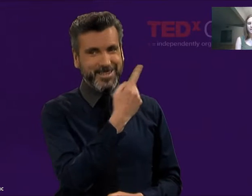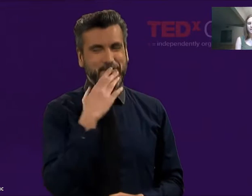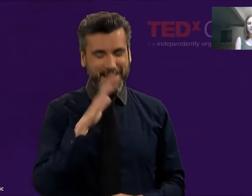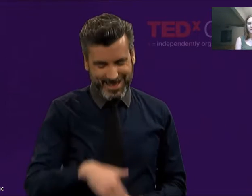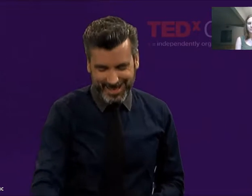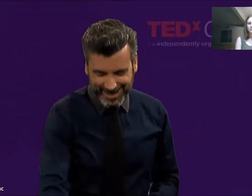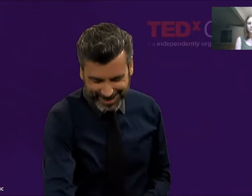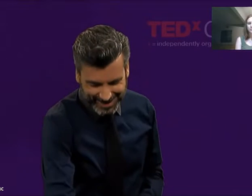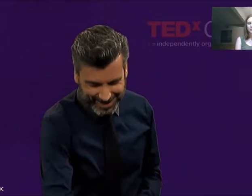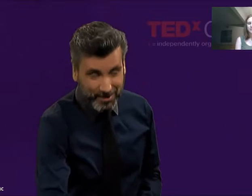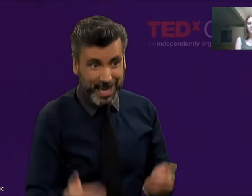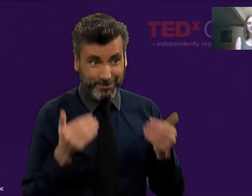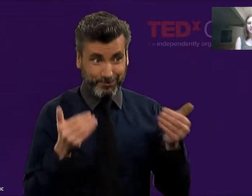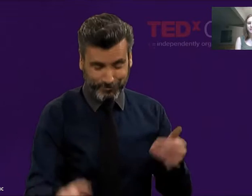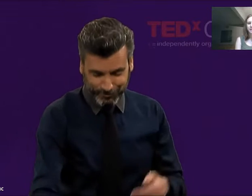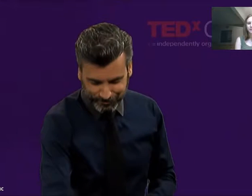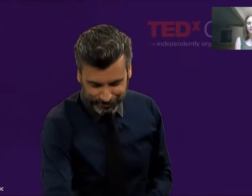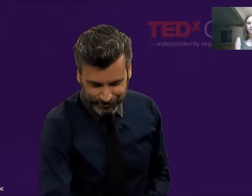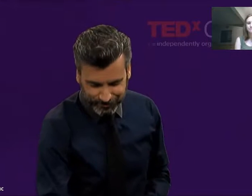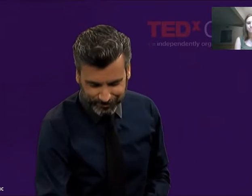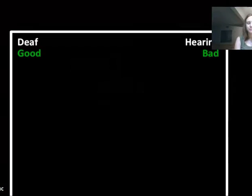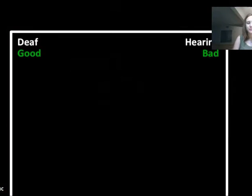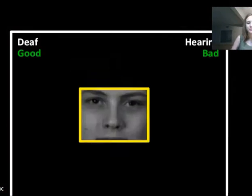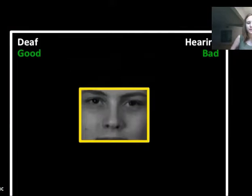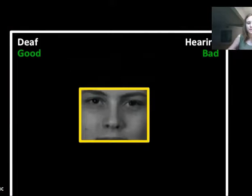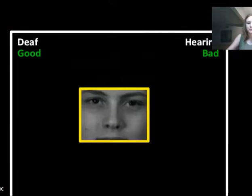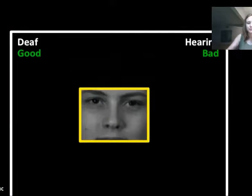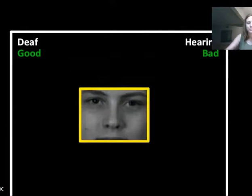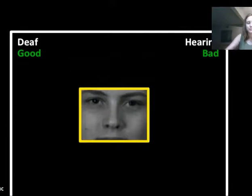And we pointed to this side now. Good job. Let's move along.